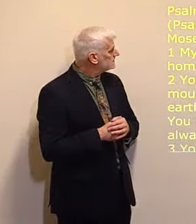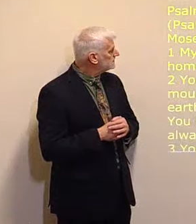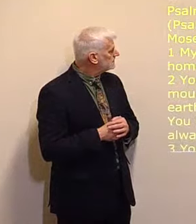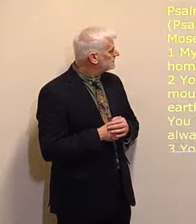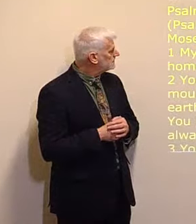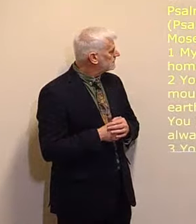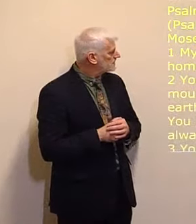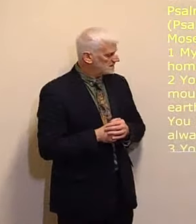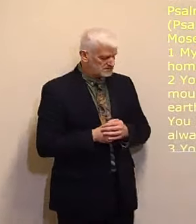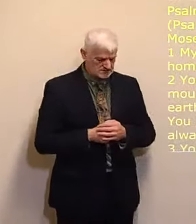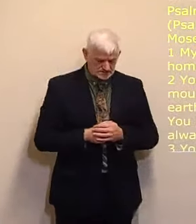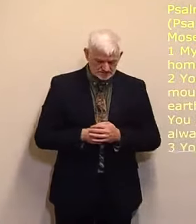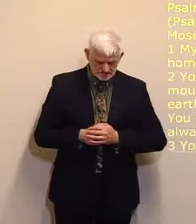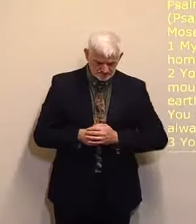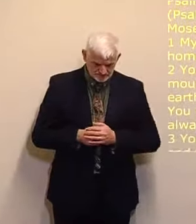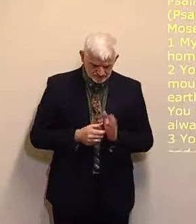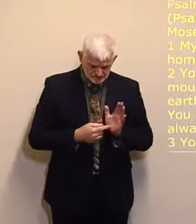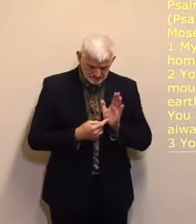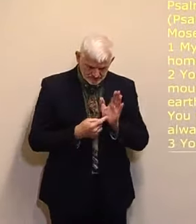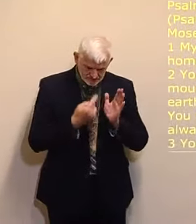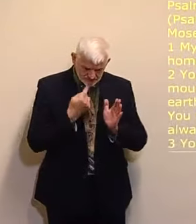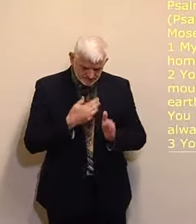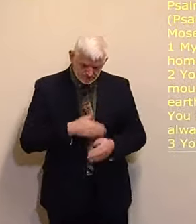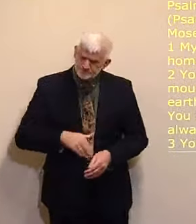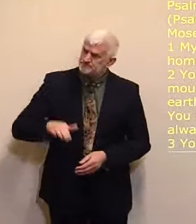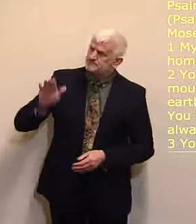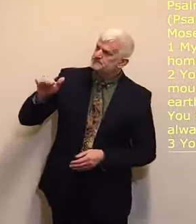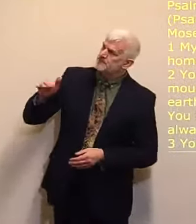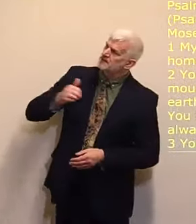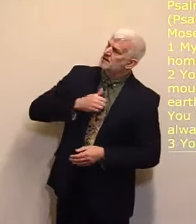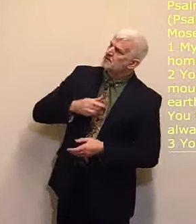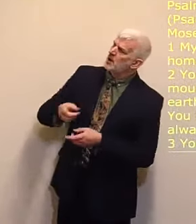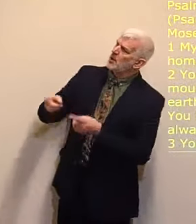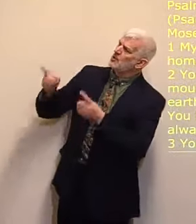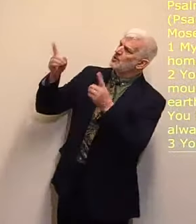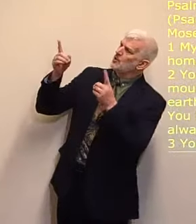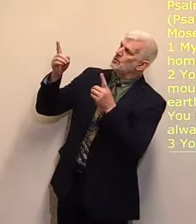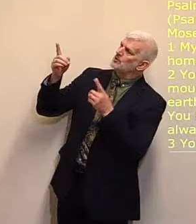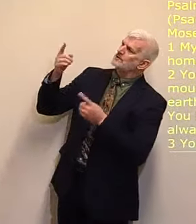Lord, thou hast been our dwelling place in all generations